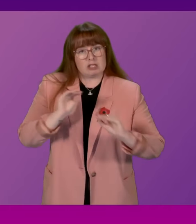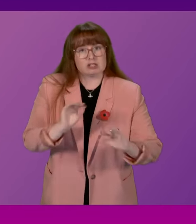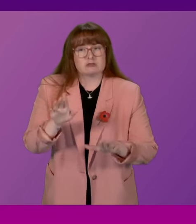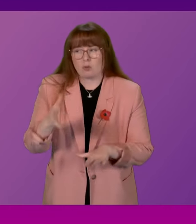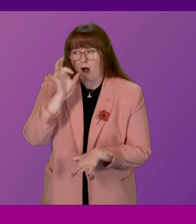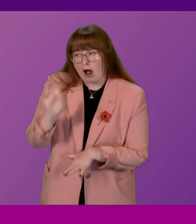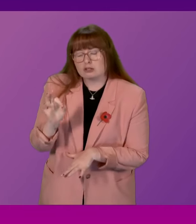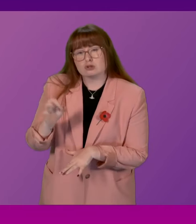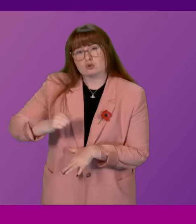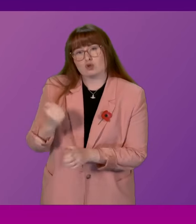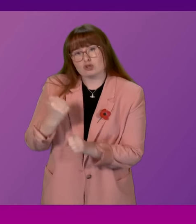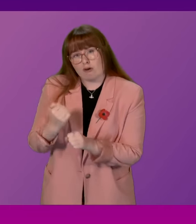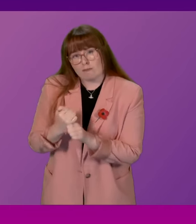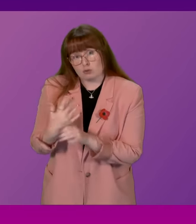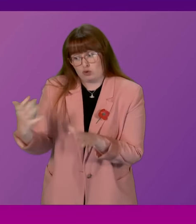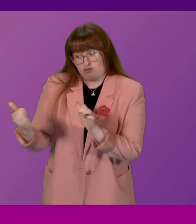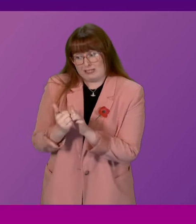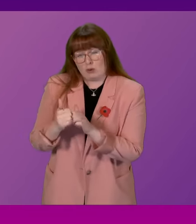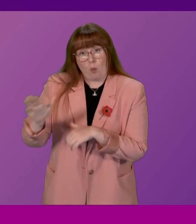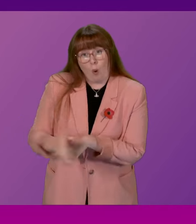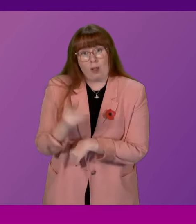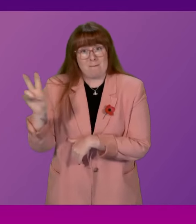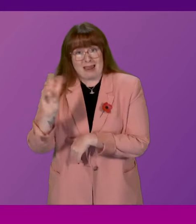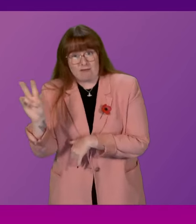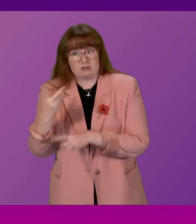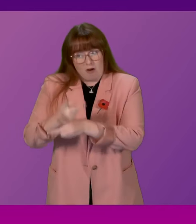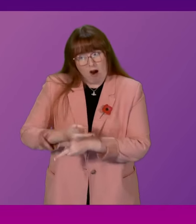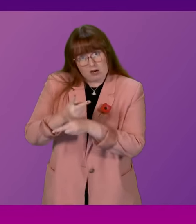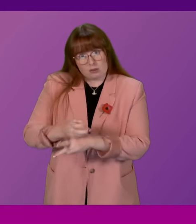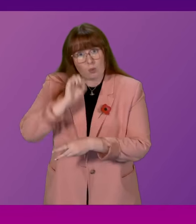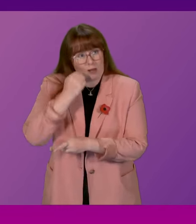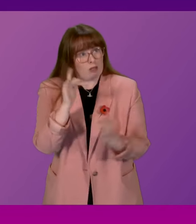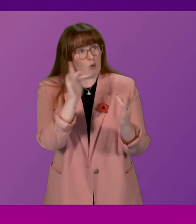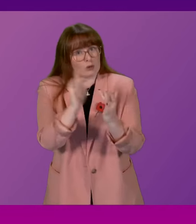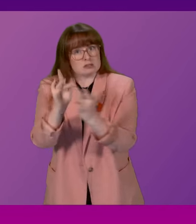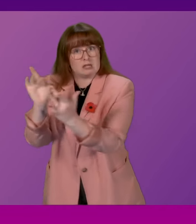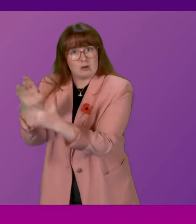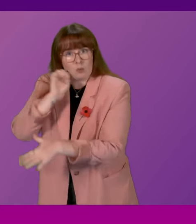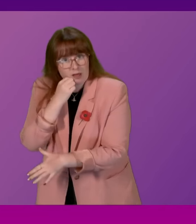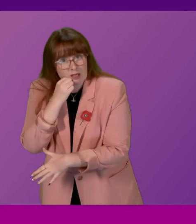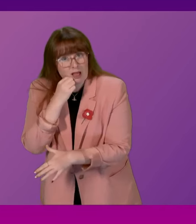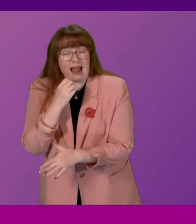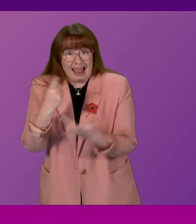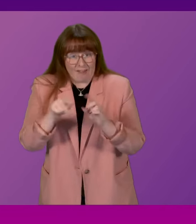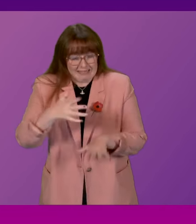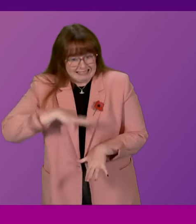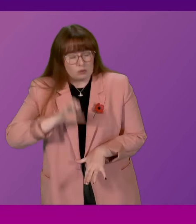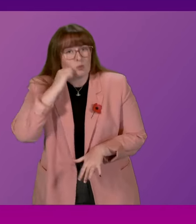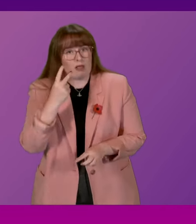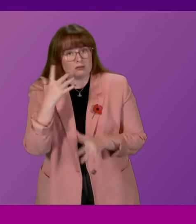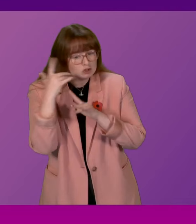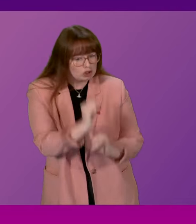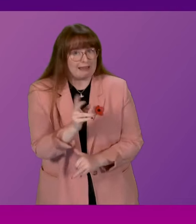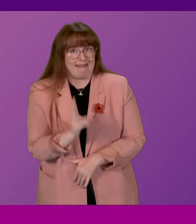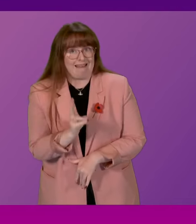Government will today agree to all parents and guardians being contacted and if needed urgently reassessed. And given the many